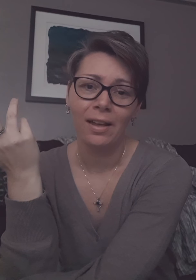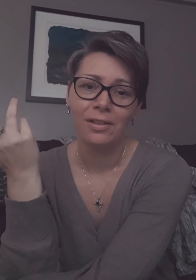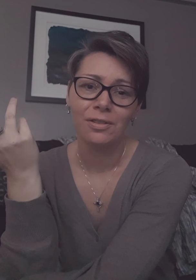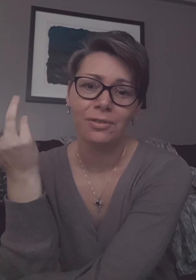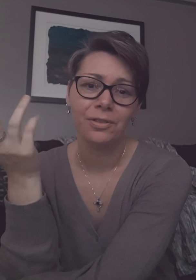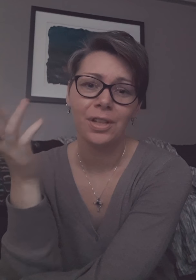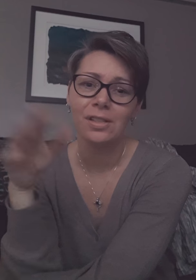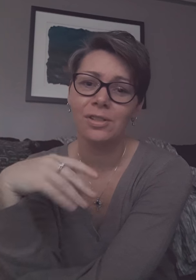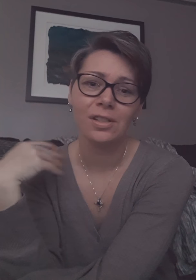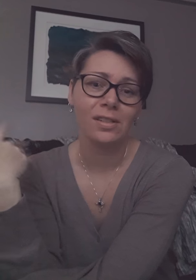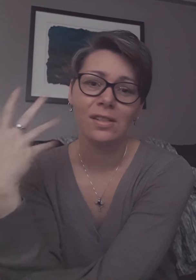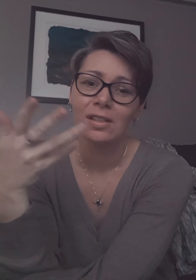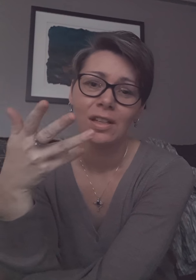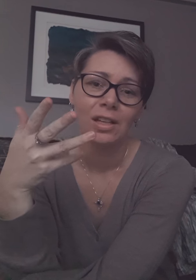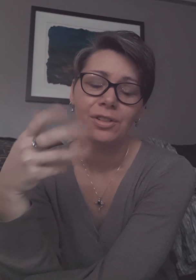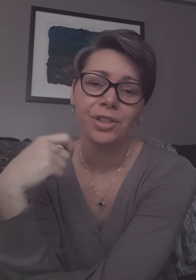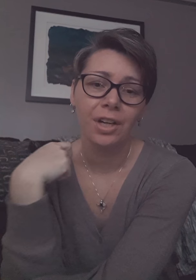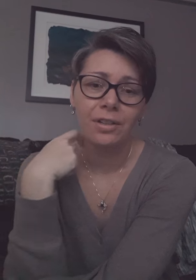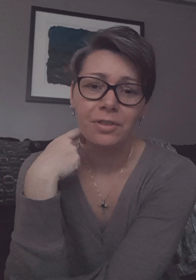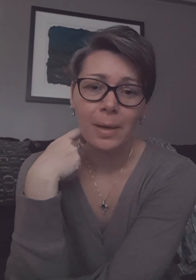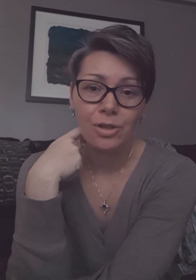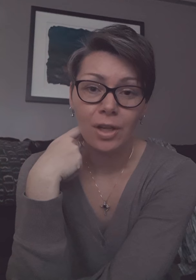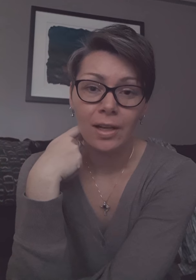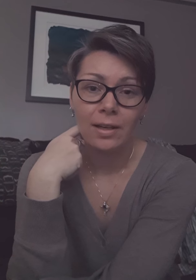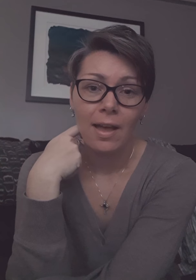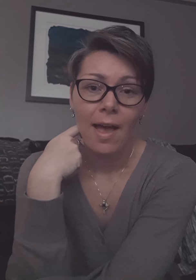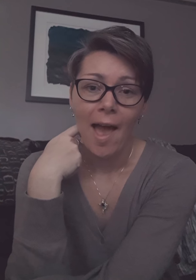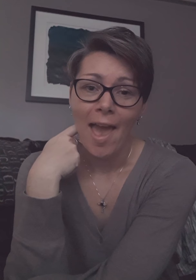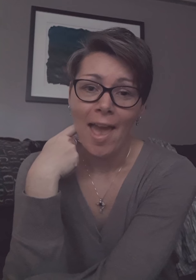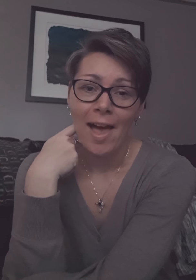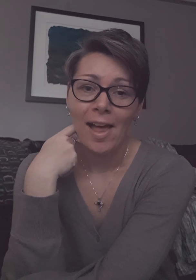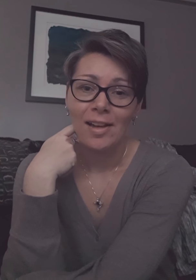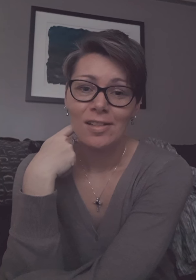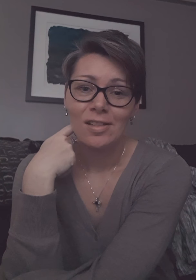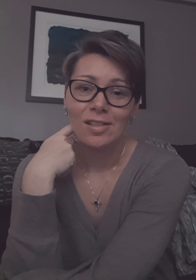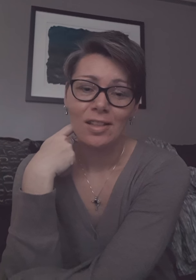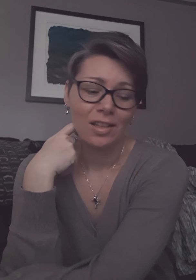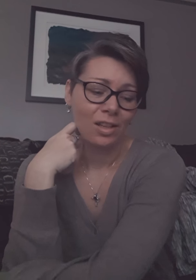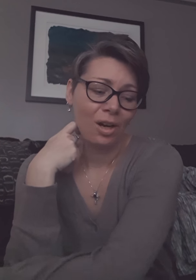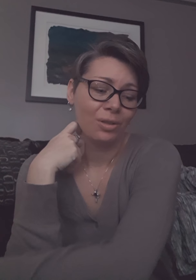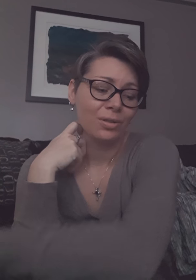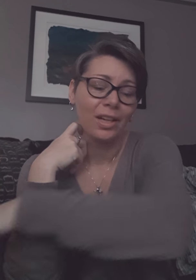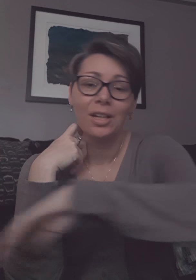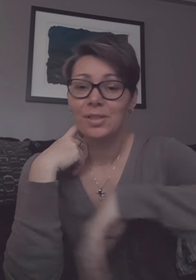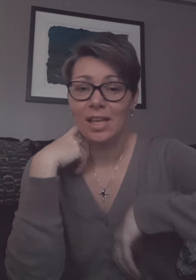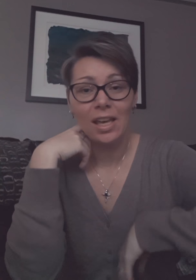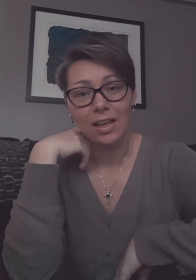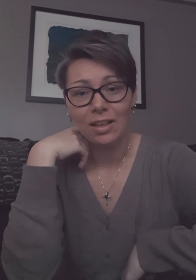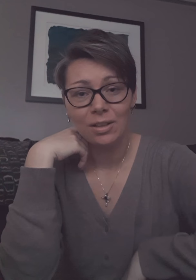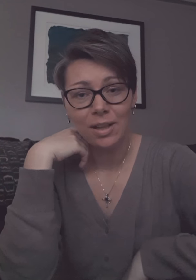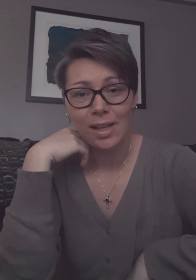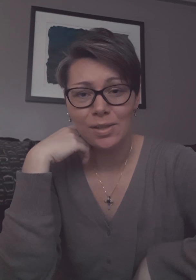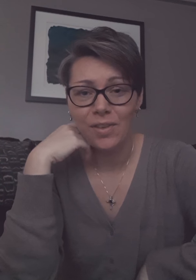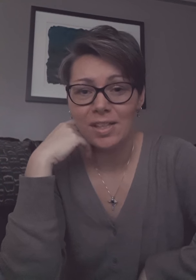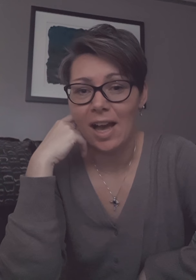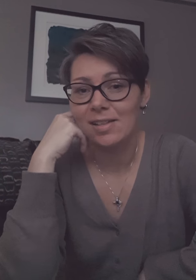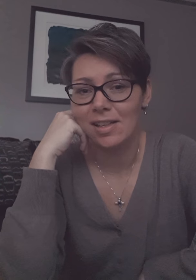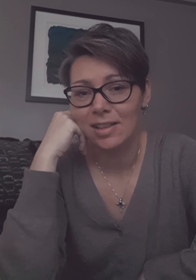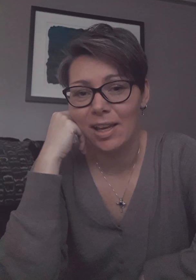for us to just share information and you know like I always say it's fantastic that